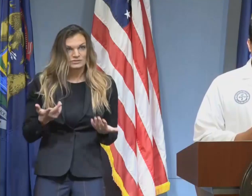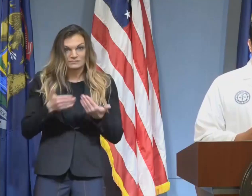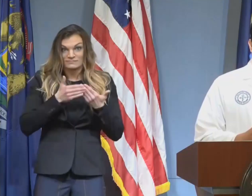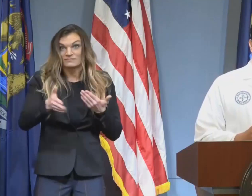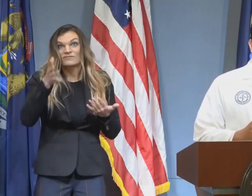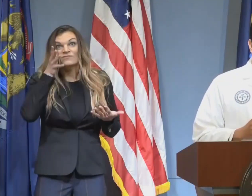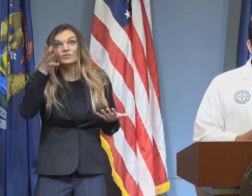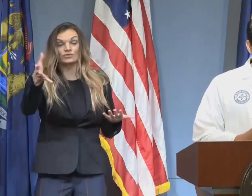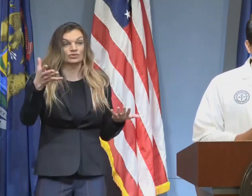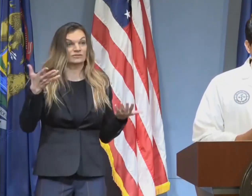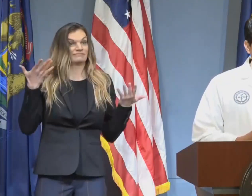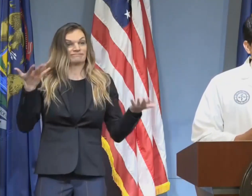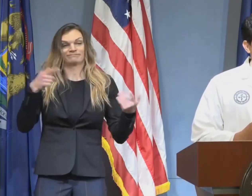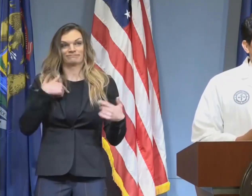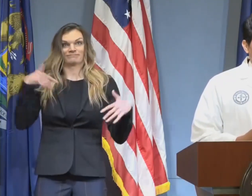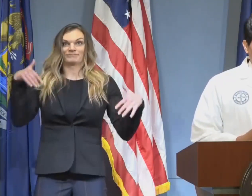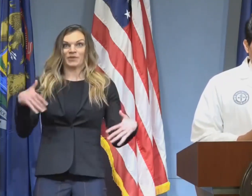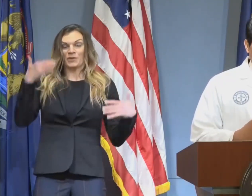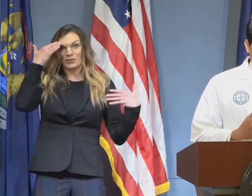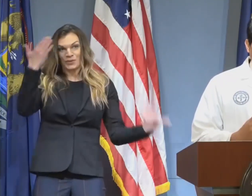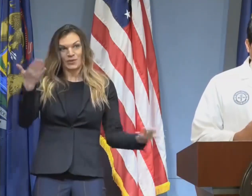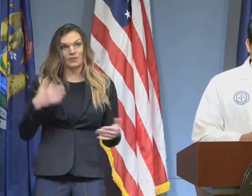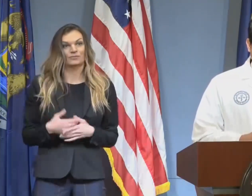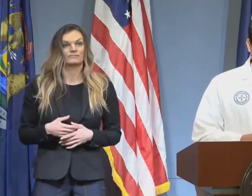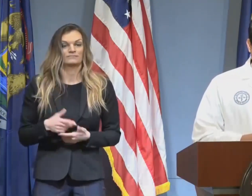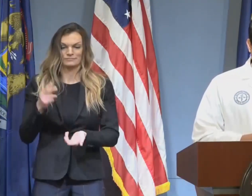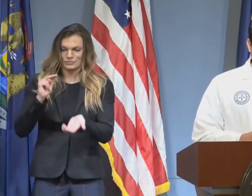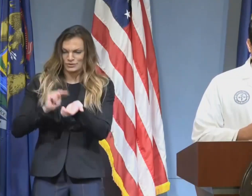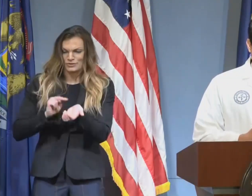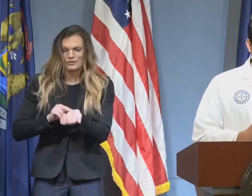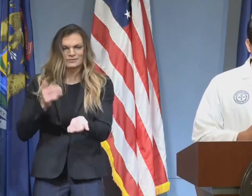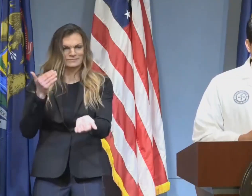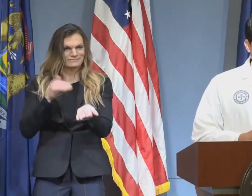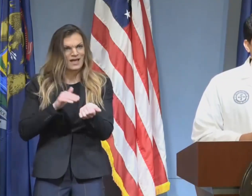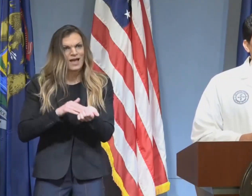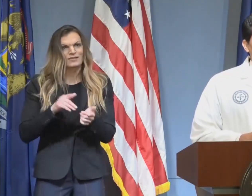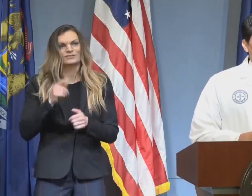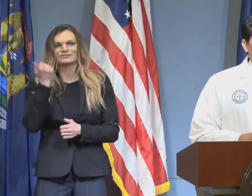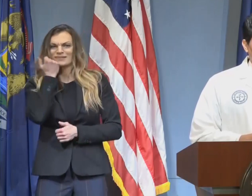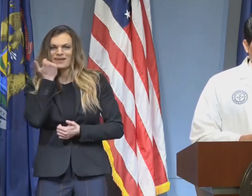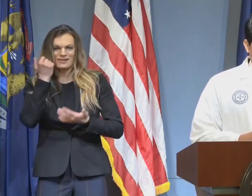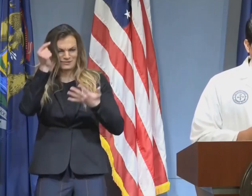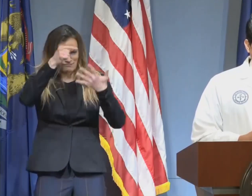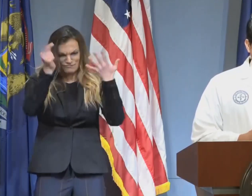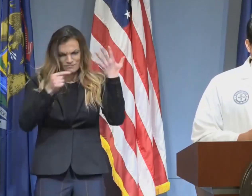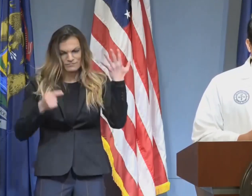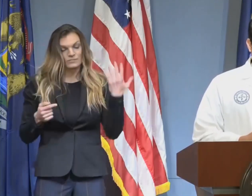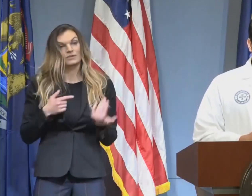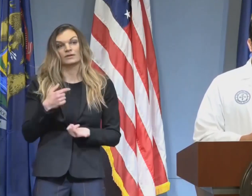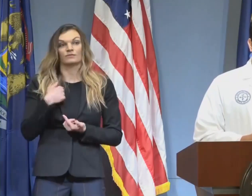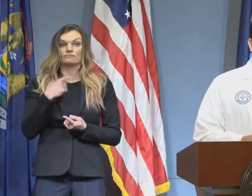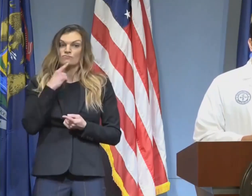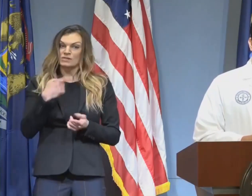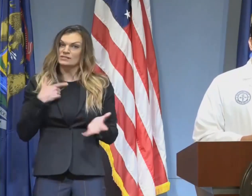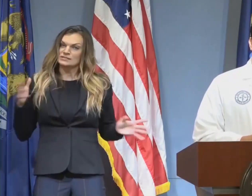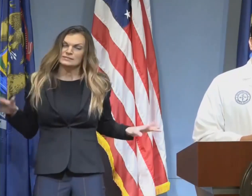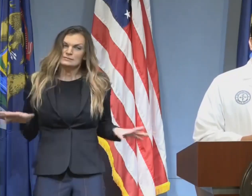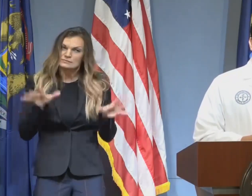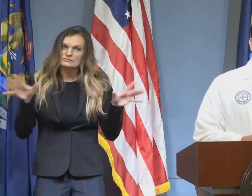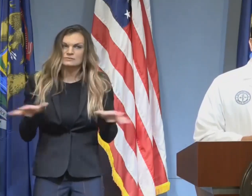nurses, dentists, and others throughout our healthcare system have answered the call in helping the sickest of the sick.